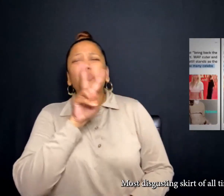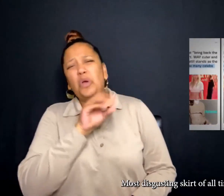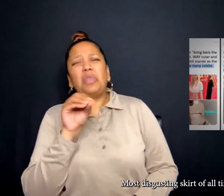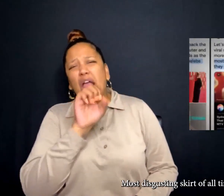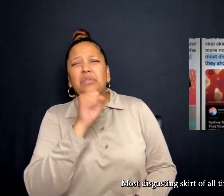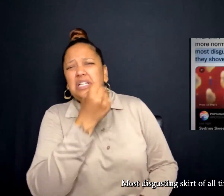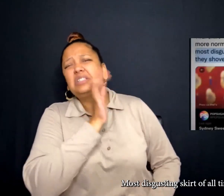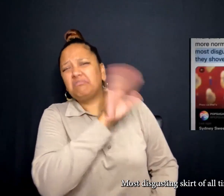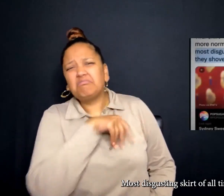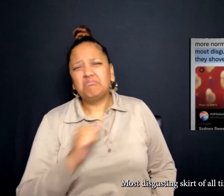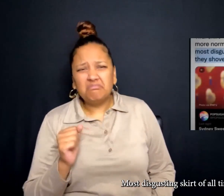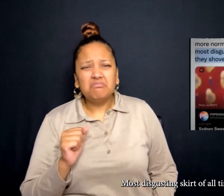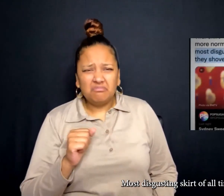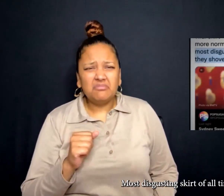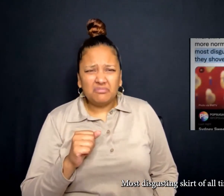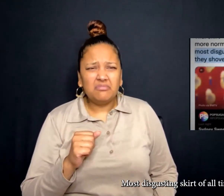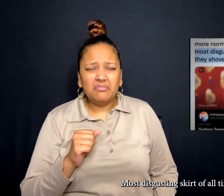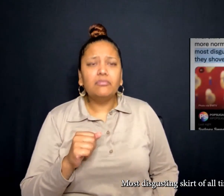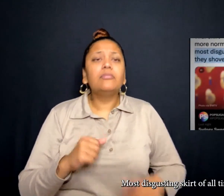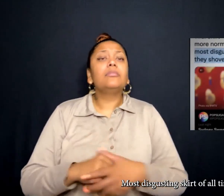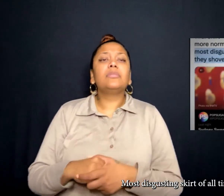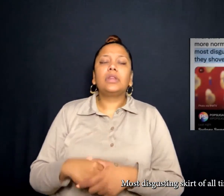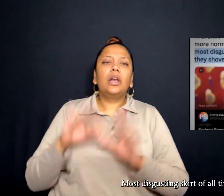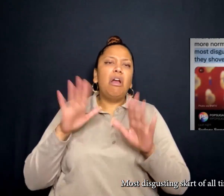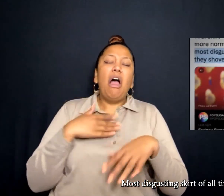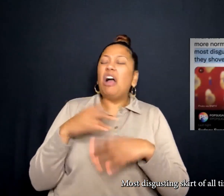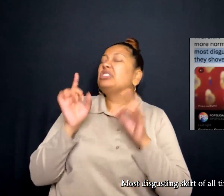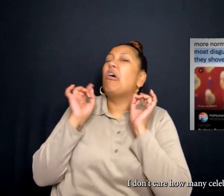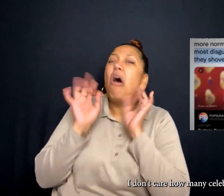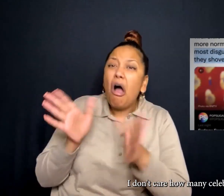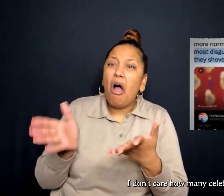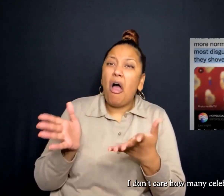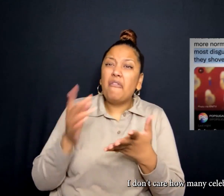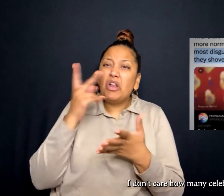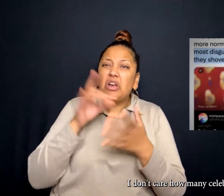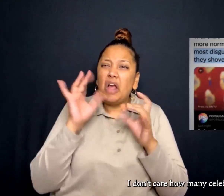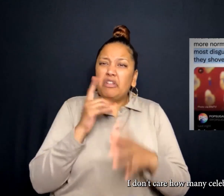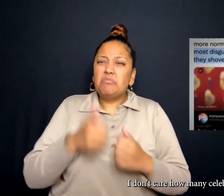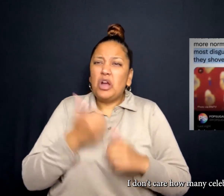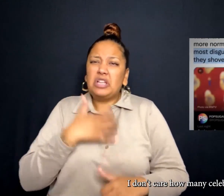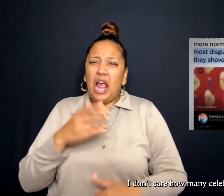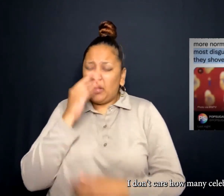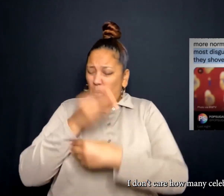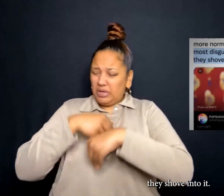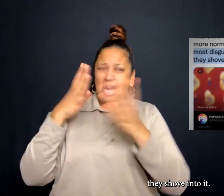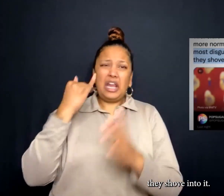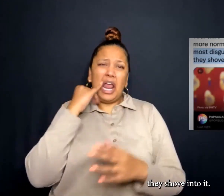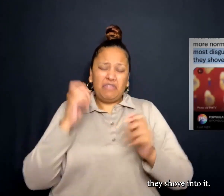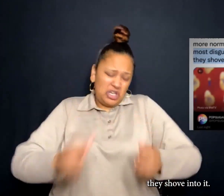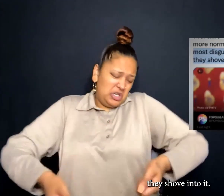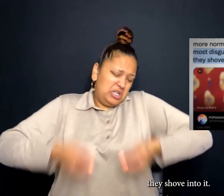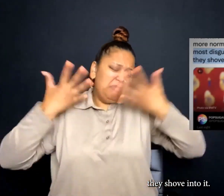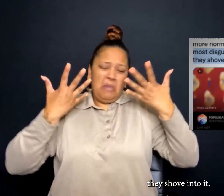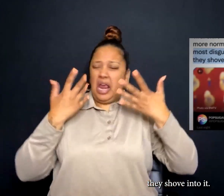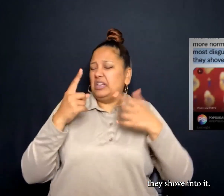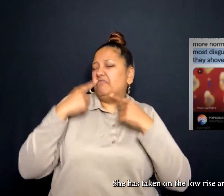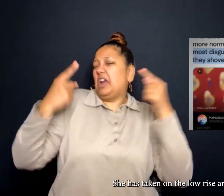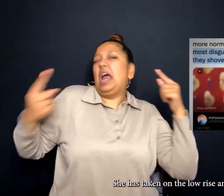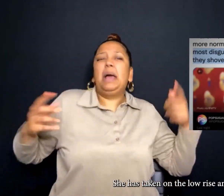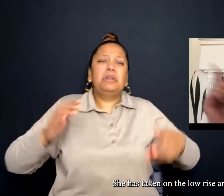Most disgusting skirt of all time. I don't care how many celebs they shove into it. She has